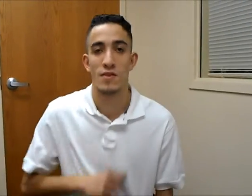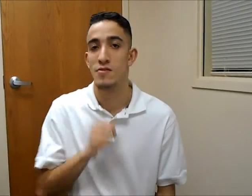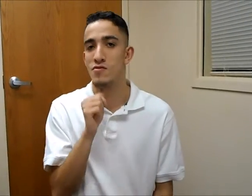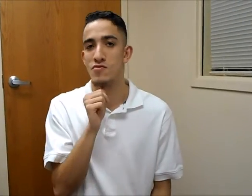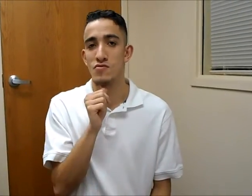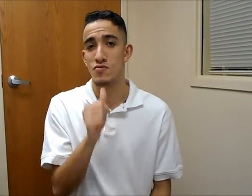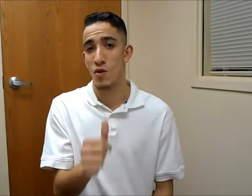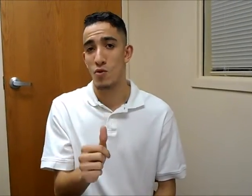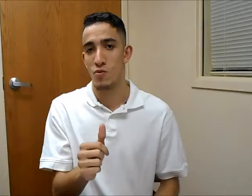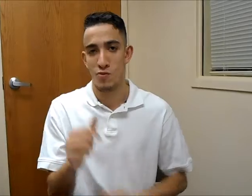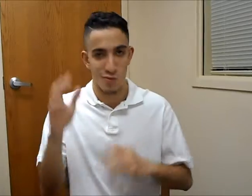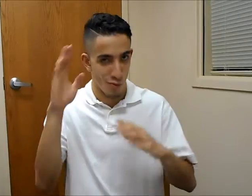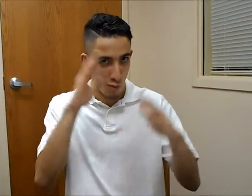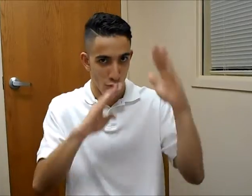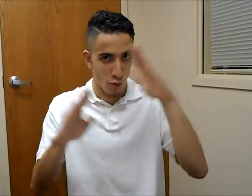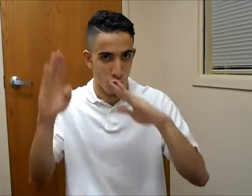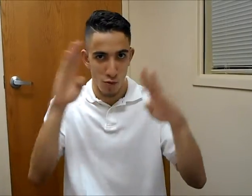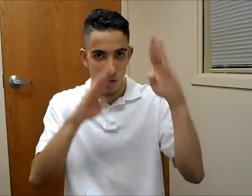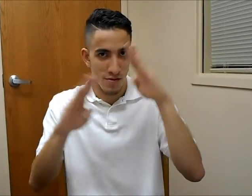Don't worry.